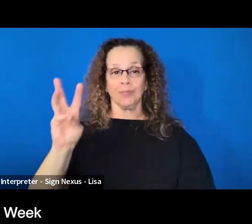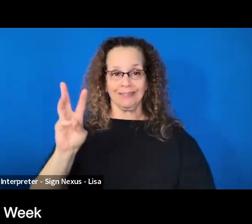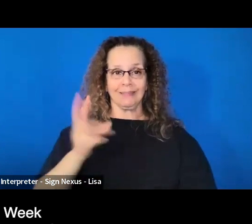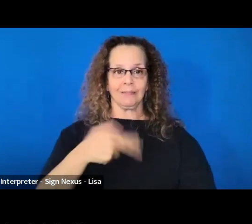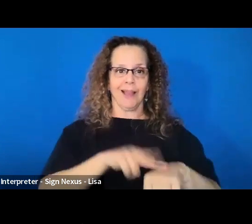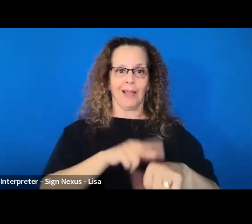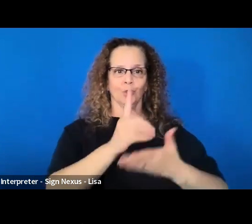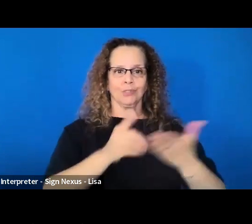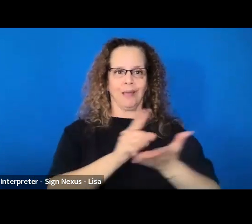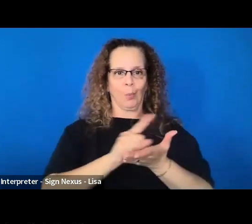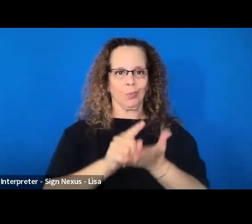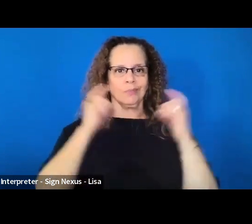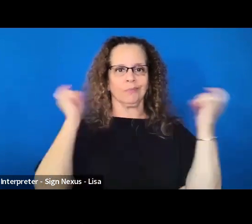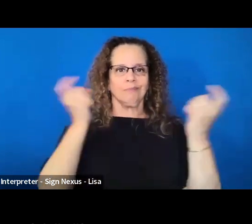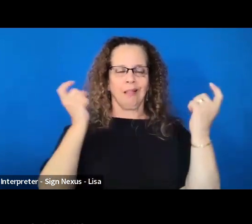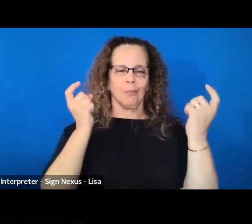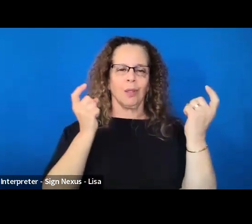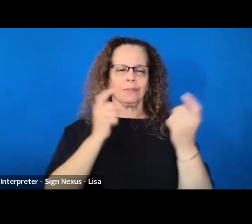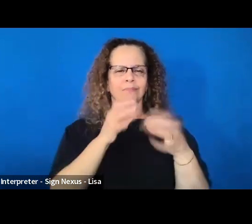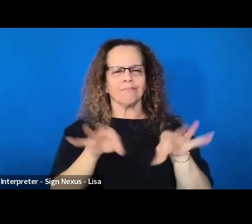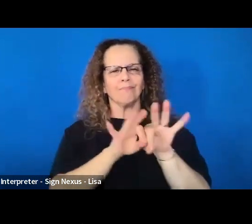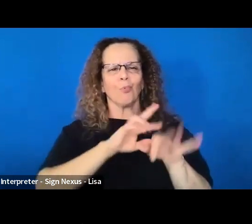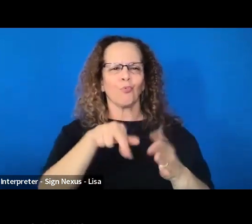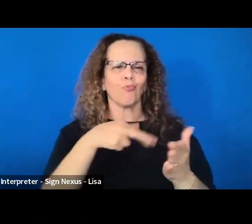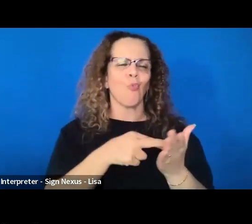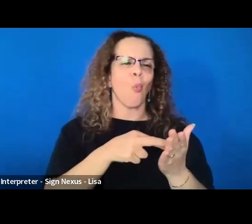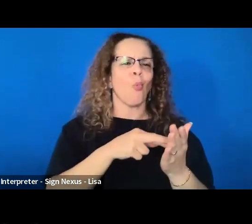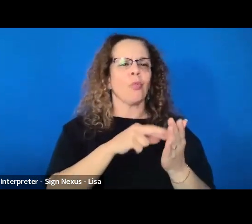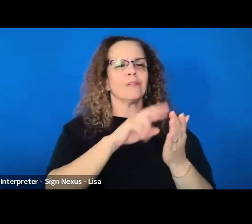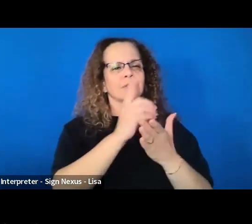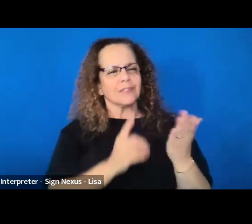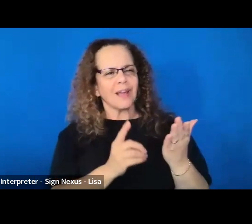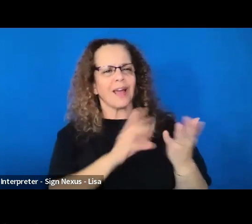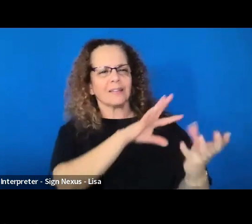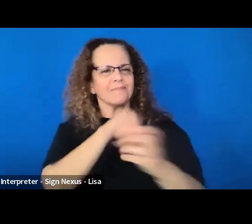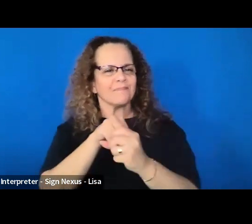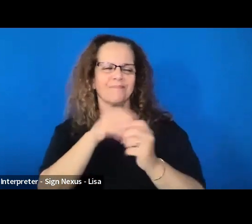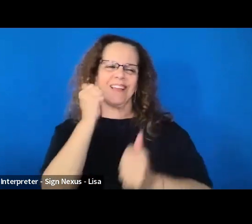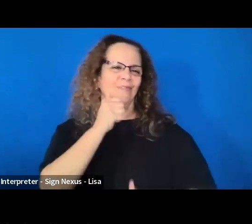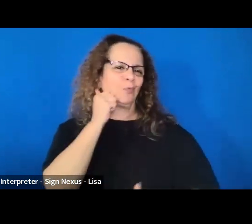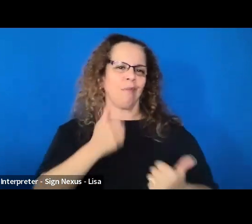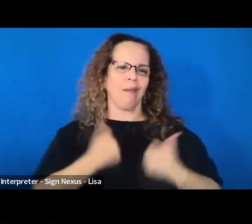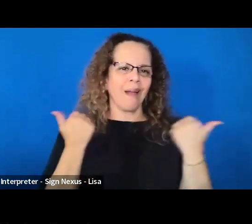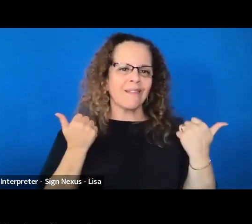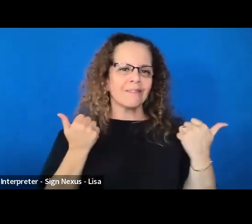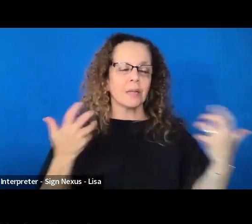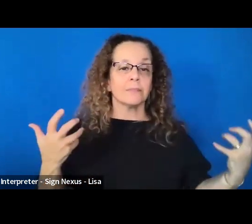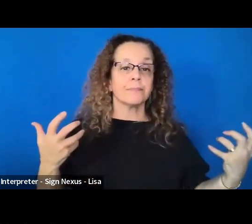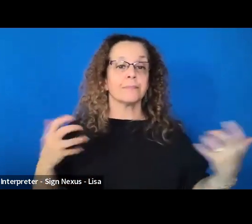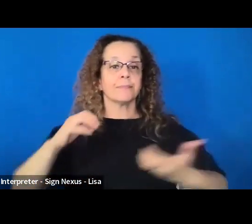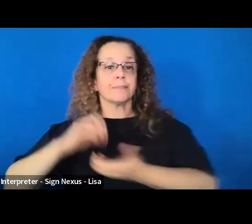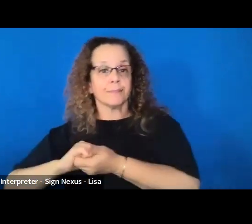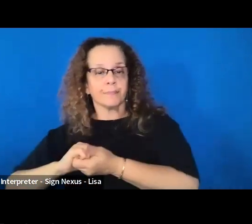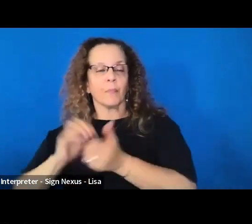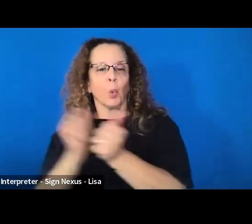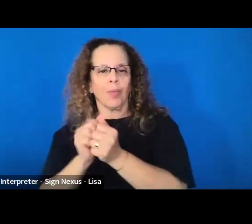important role design plays in all aspects of daily life, and it's held in conjunction with our annual National